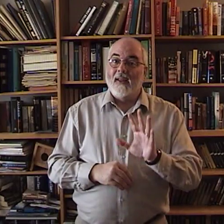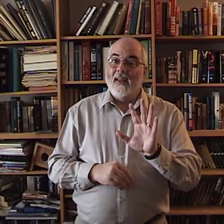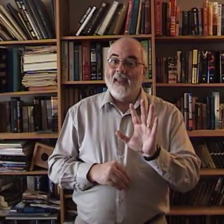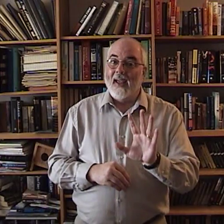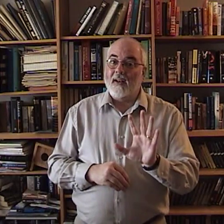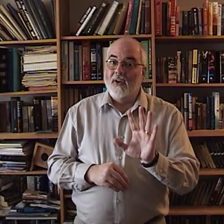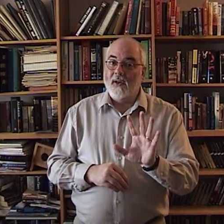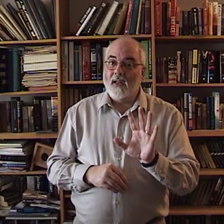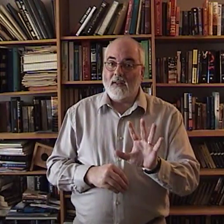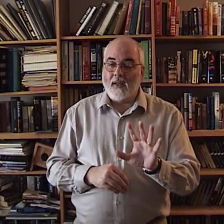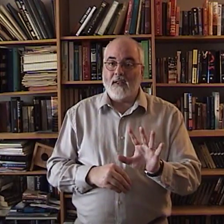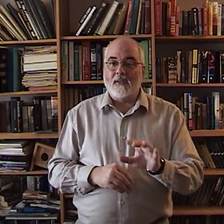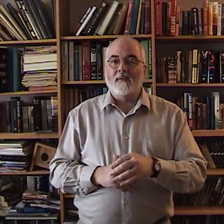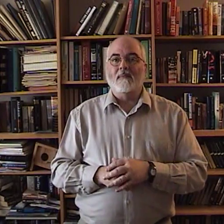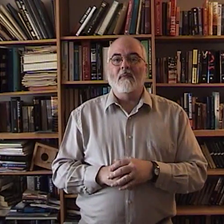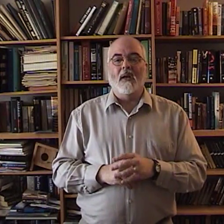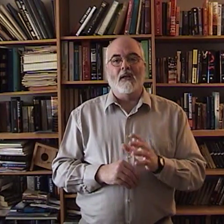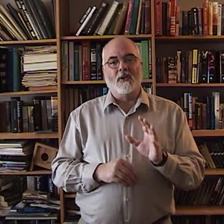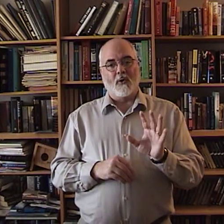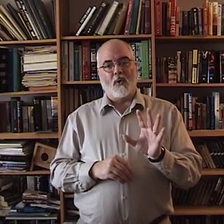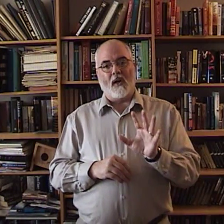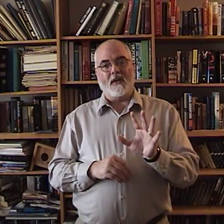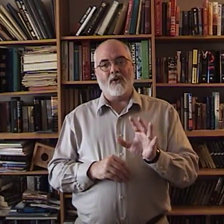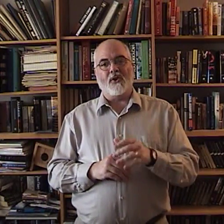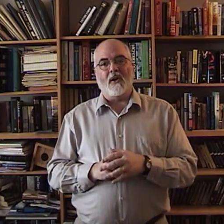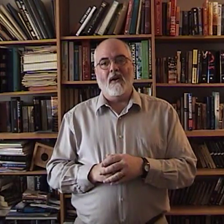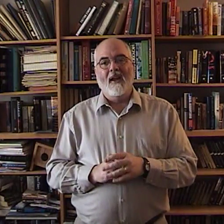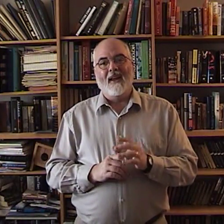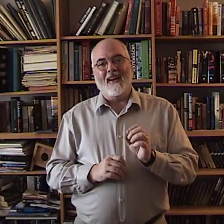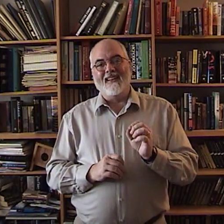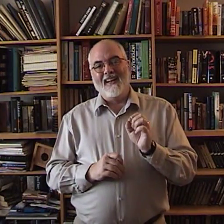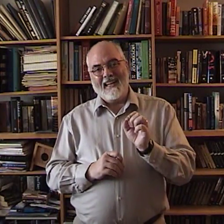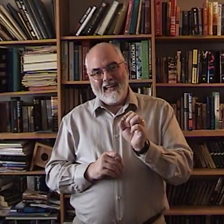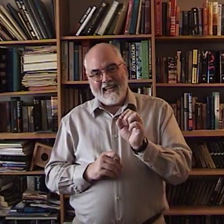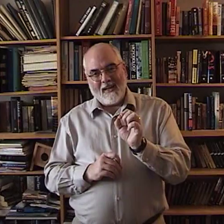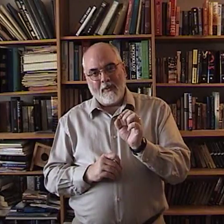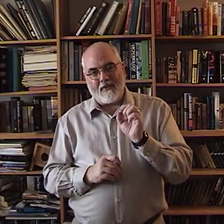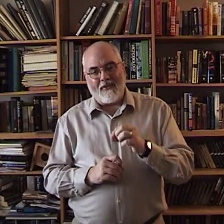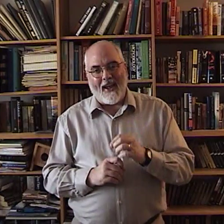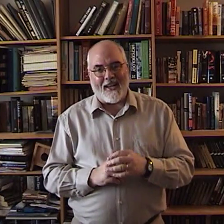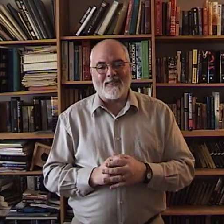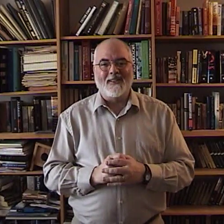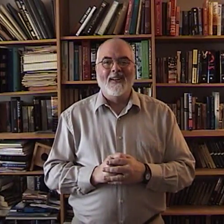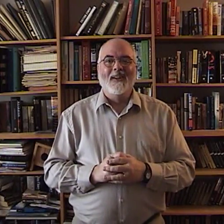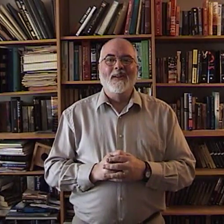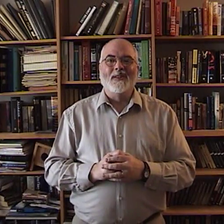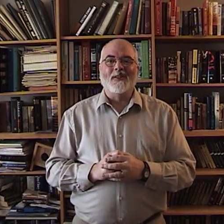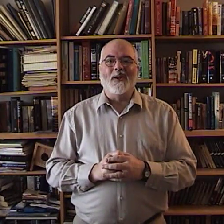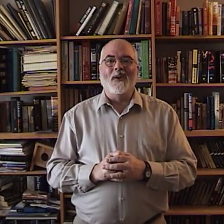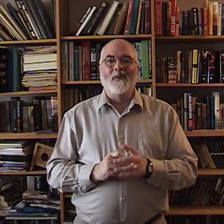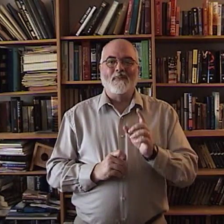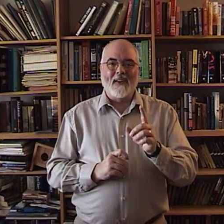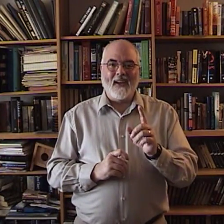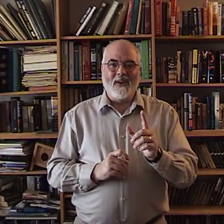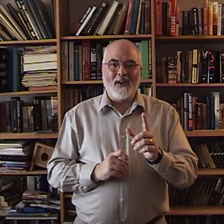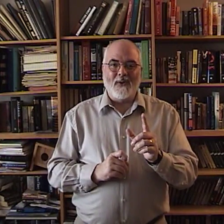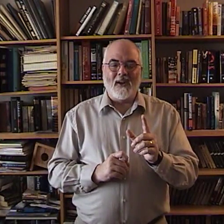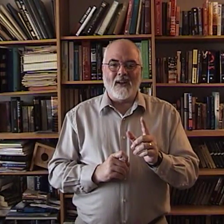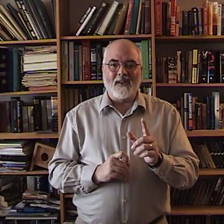Get good at this because the recording this year is a little bit fast. So get good at doing it here